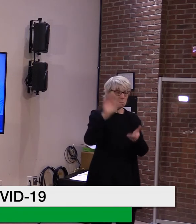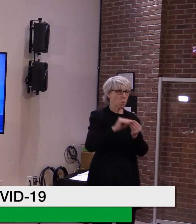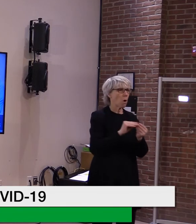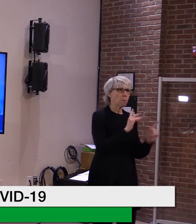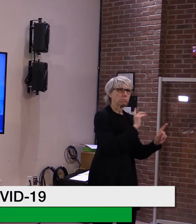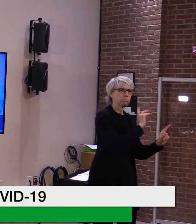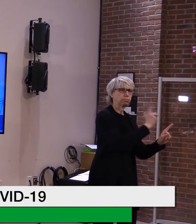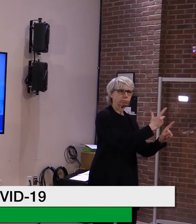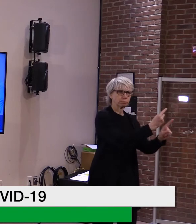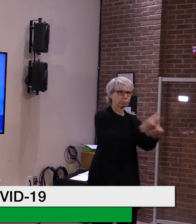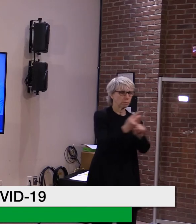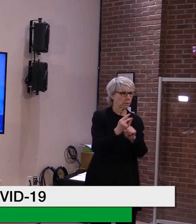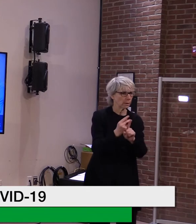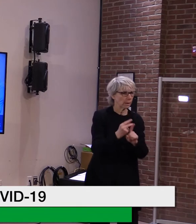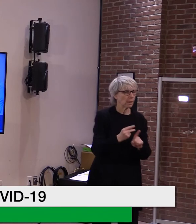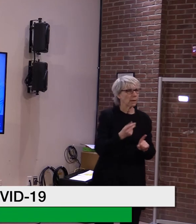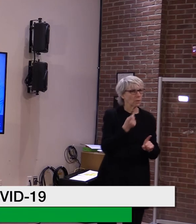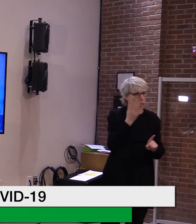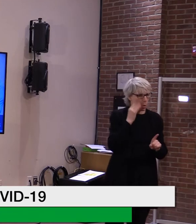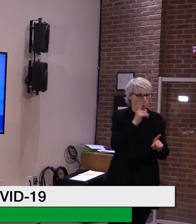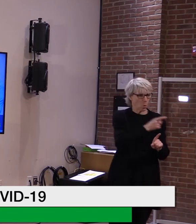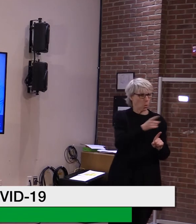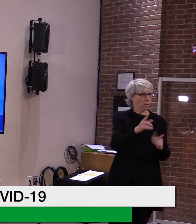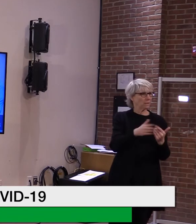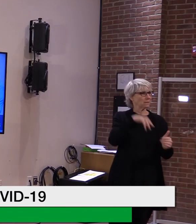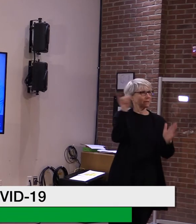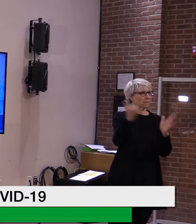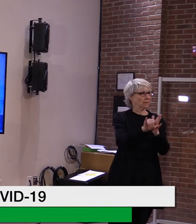forward, primarily because we know who they are.